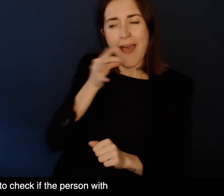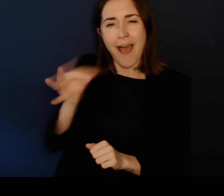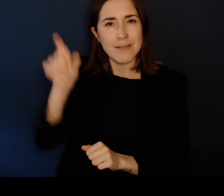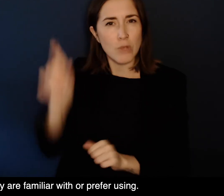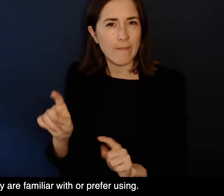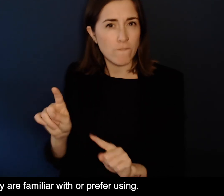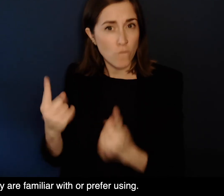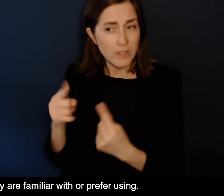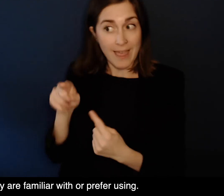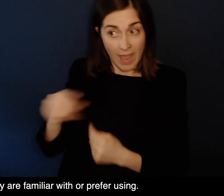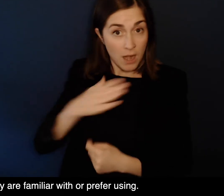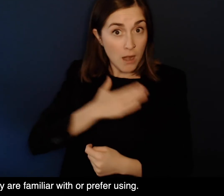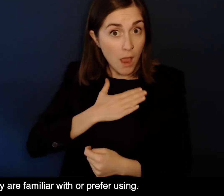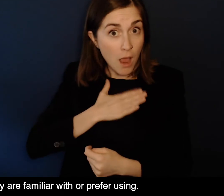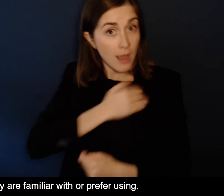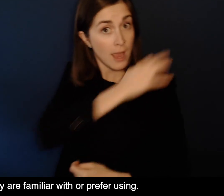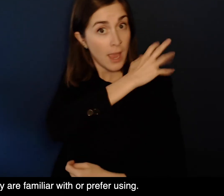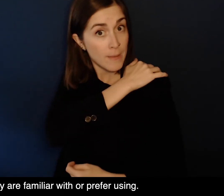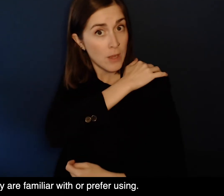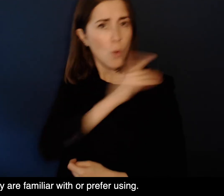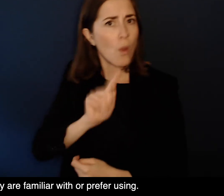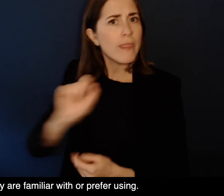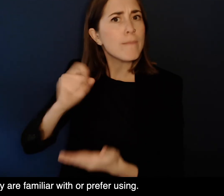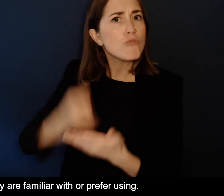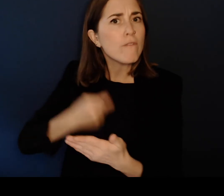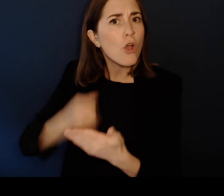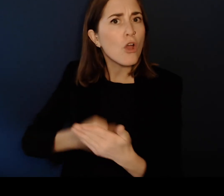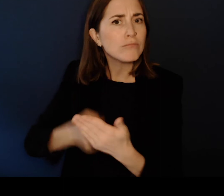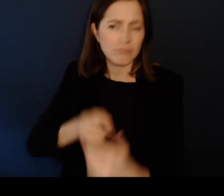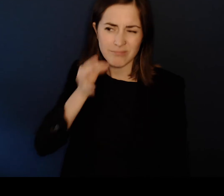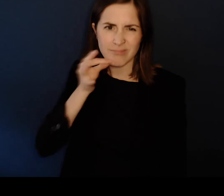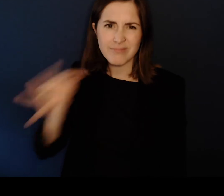haptics And which haptics they are familiar with Or prefer using